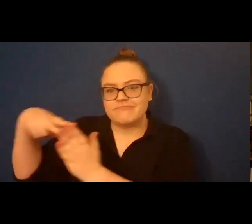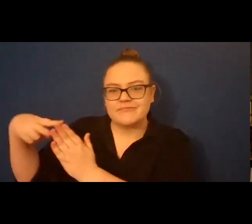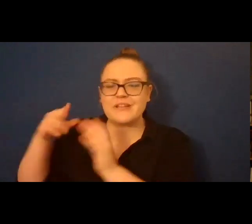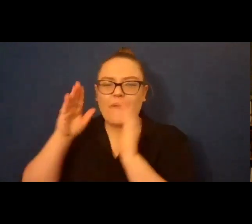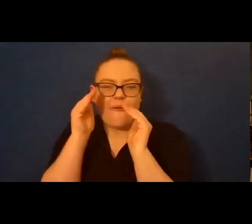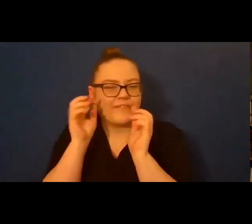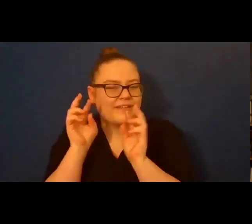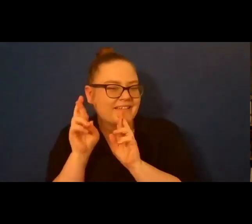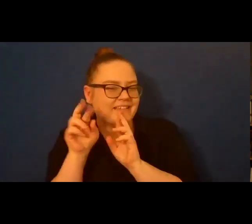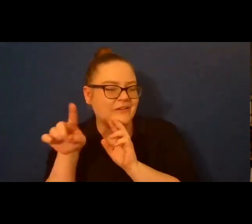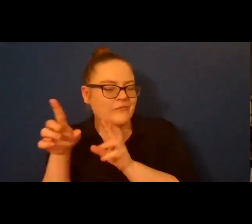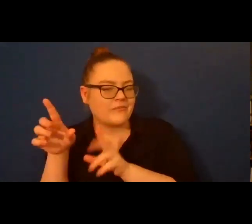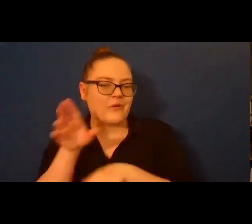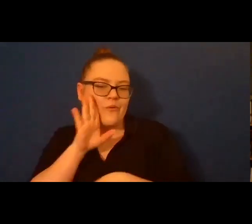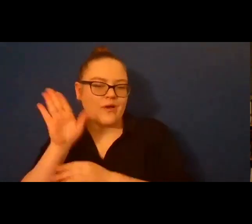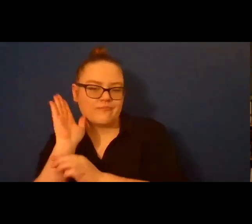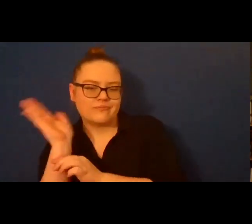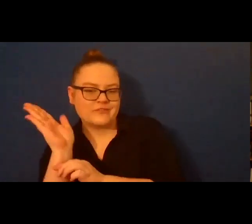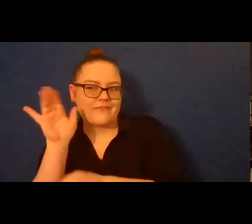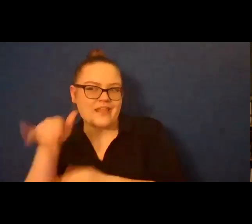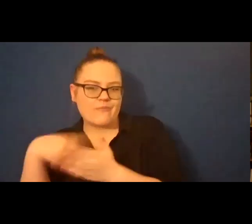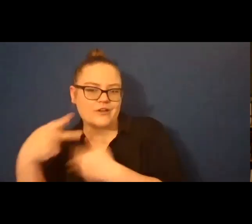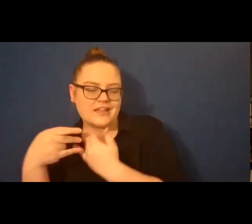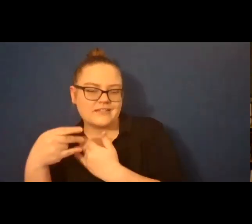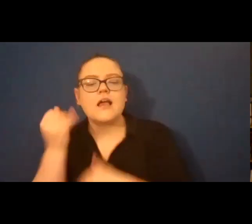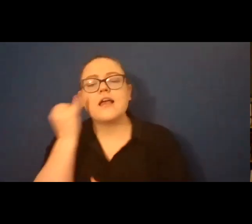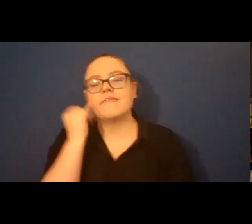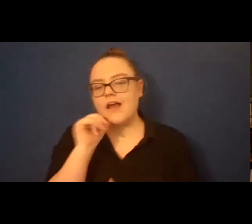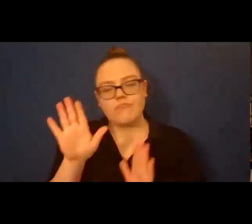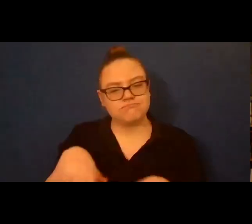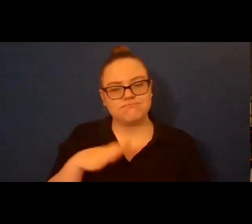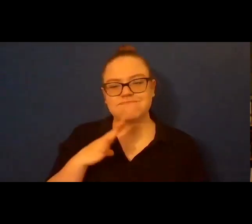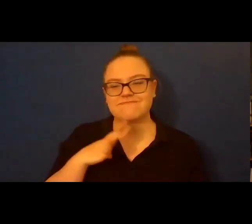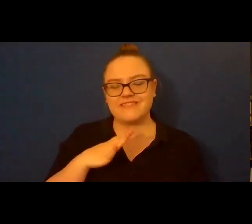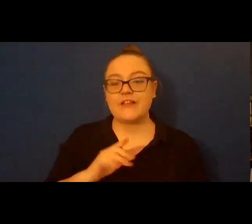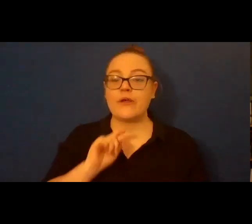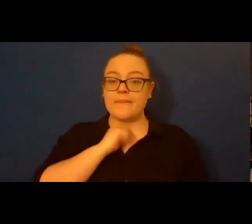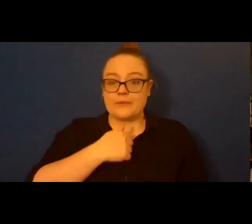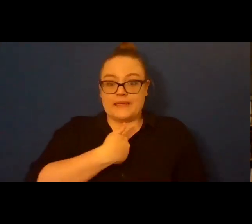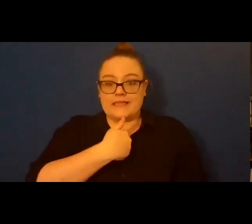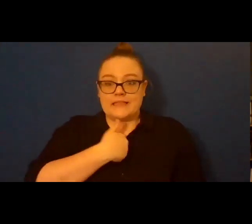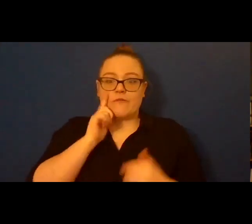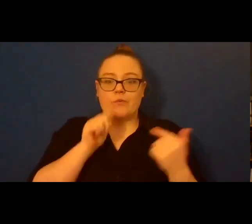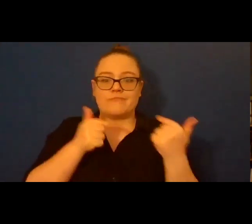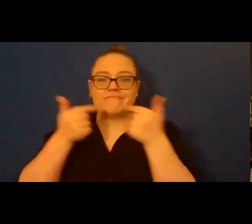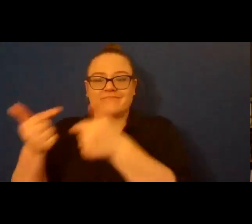something, something from that project. But if you're not, no pressure. And now I'm gonna, I'm gonna mute myself and turn it over to you.